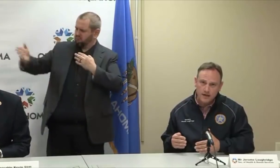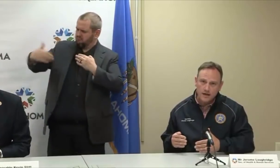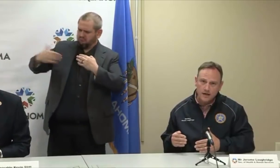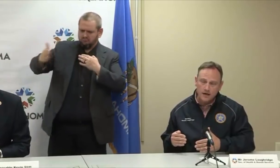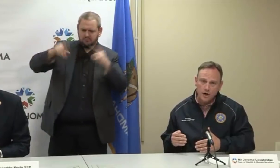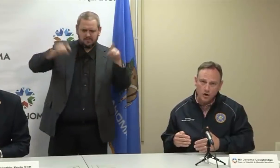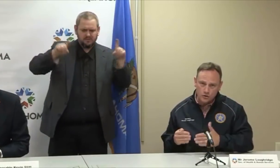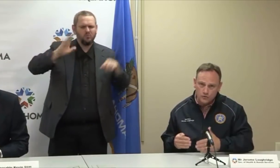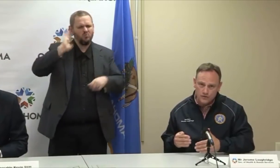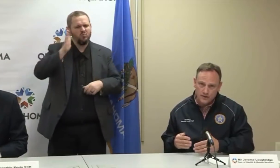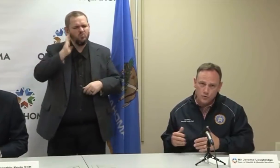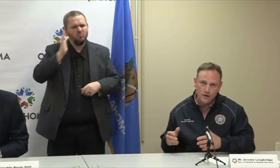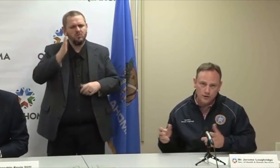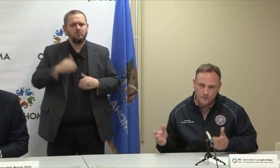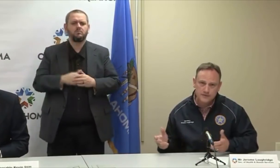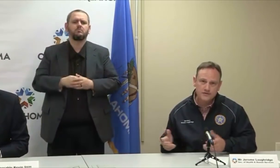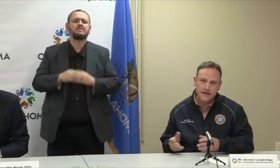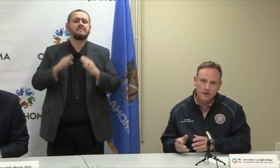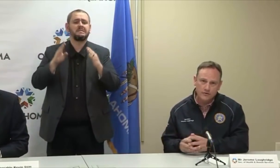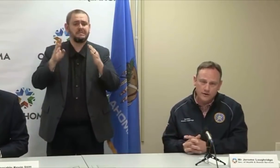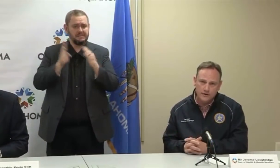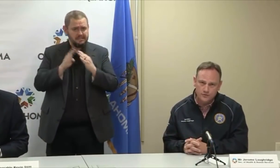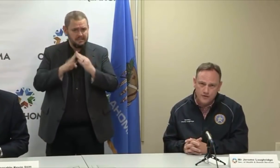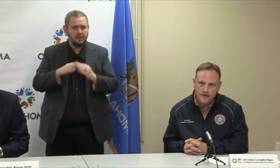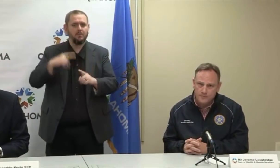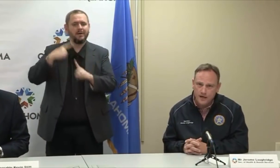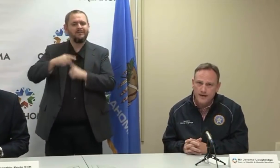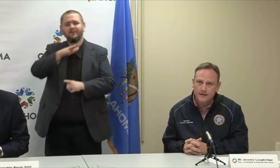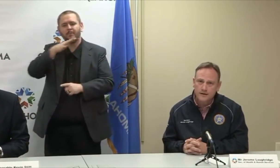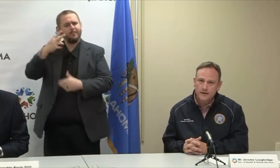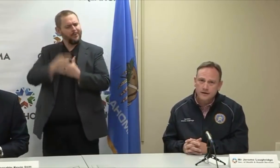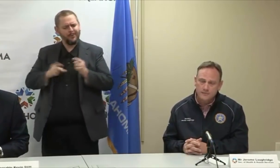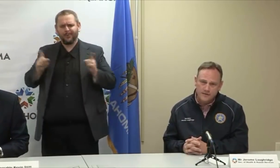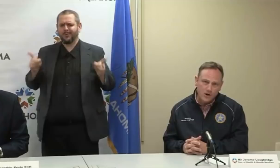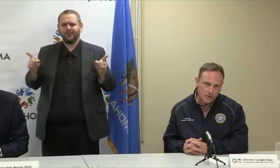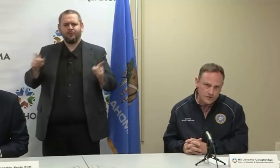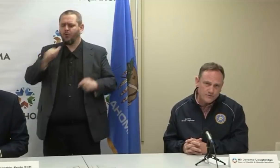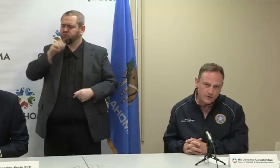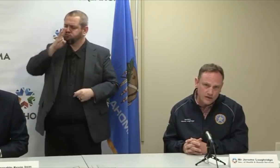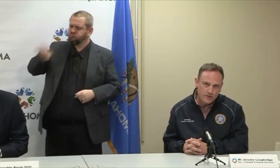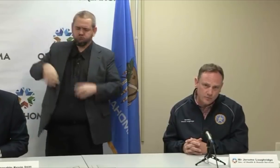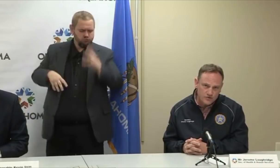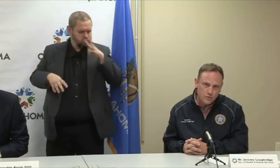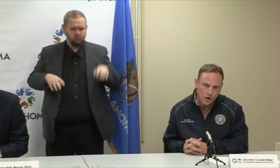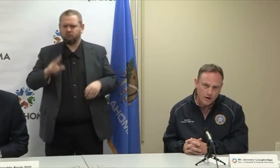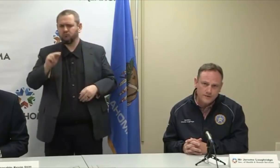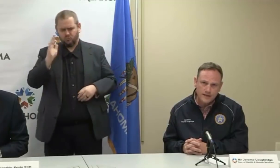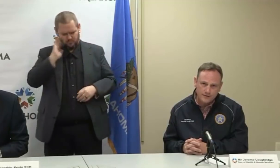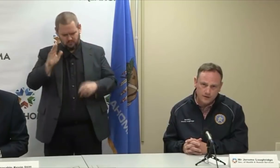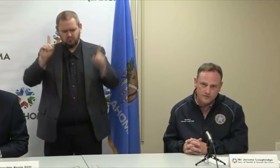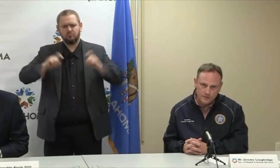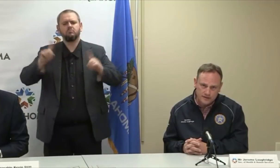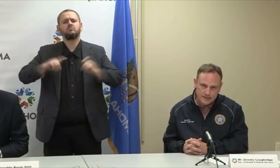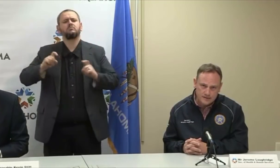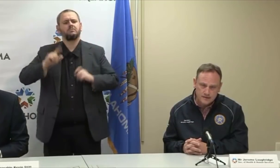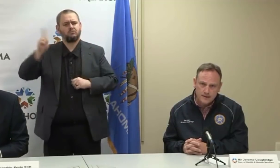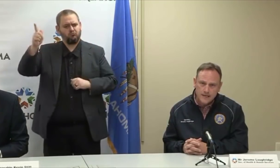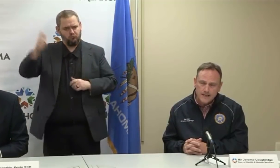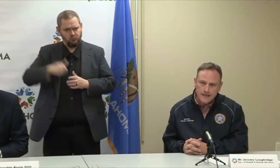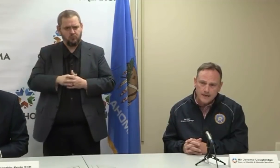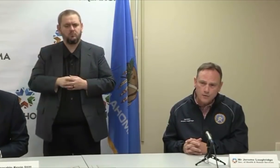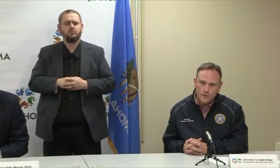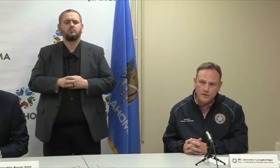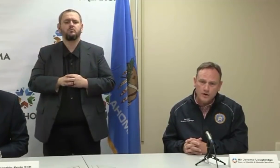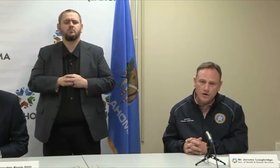speak, are using what could be styled drive-by methodologies for getting people swabbed and then ultimately testing.